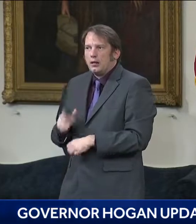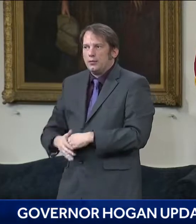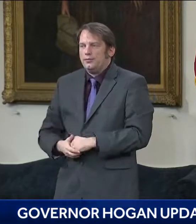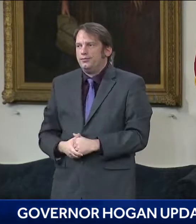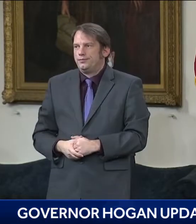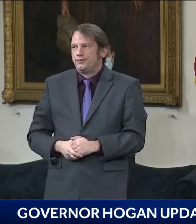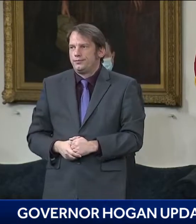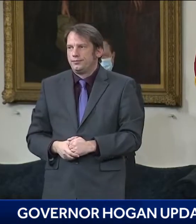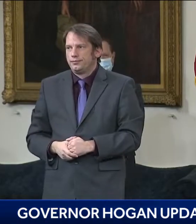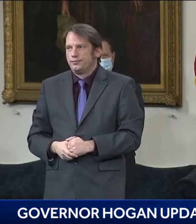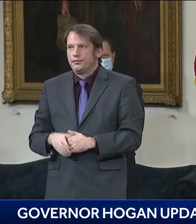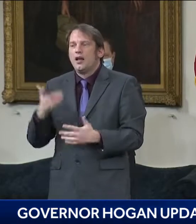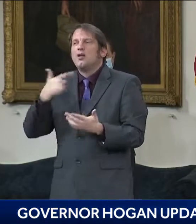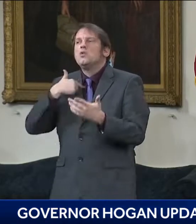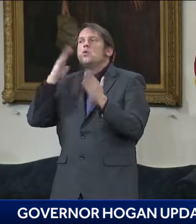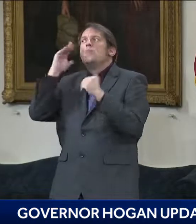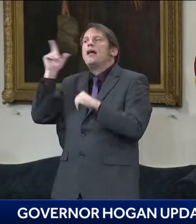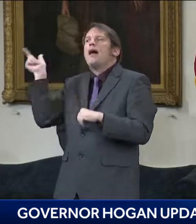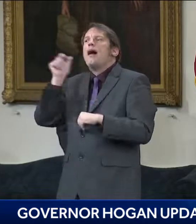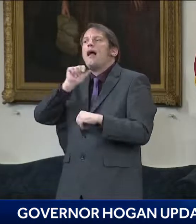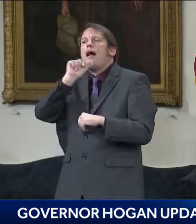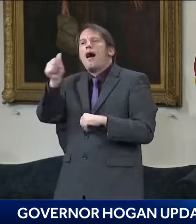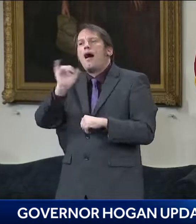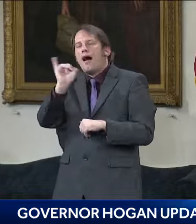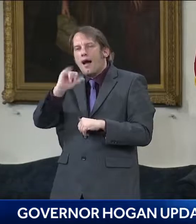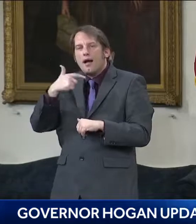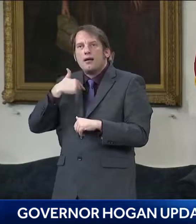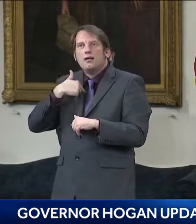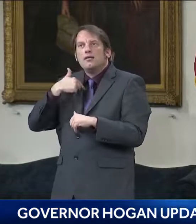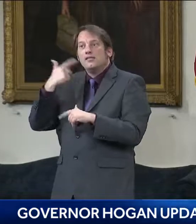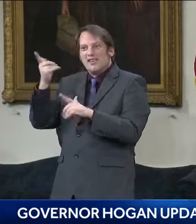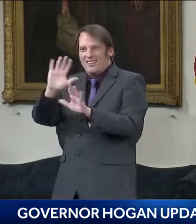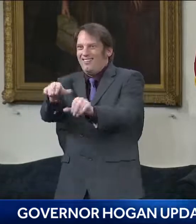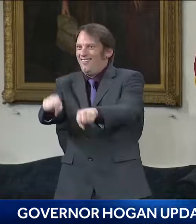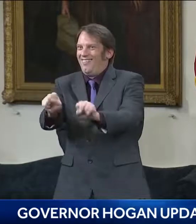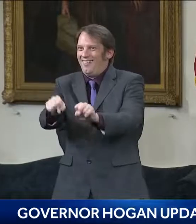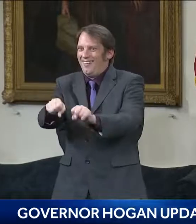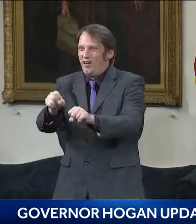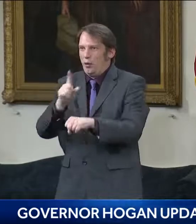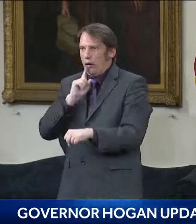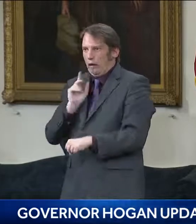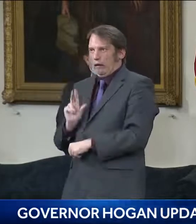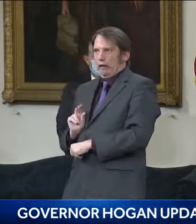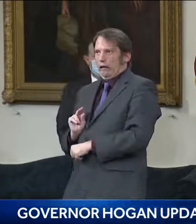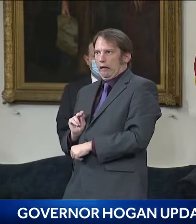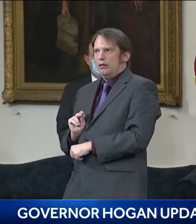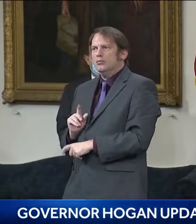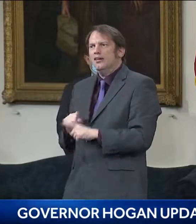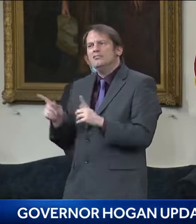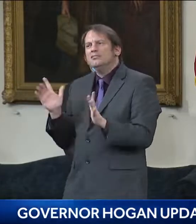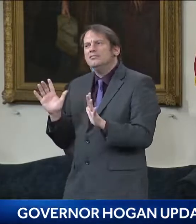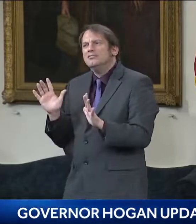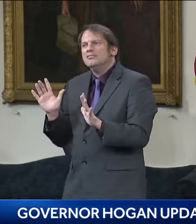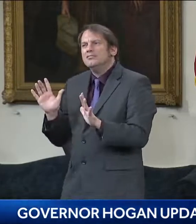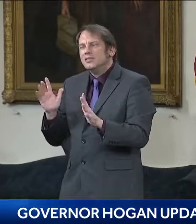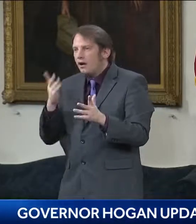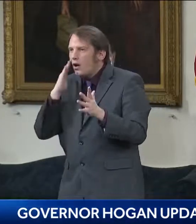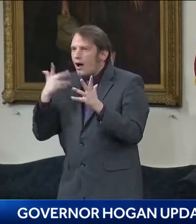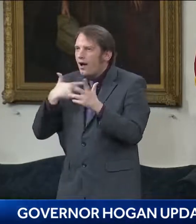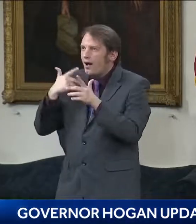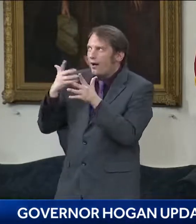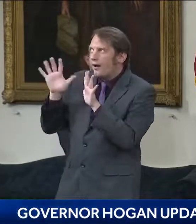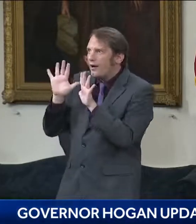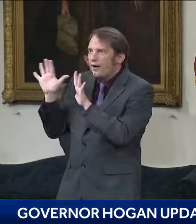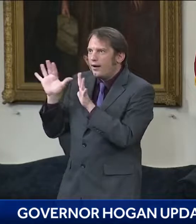I can't guarantee it. I mean, we, they did sort of backtrack a little bit, um, uh, by saying, I think maybe three, four